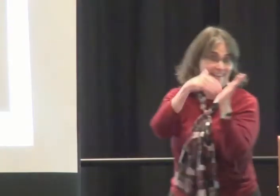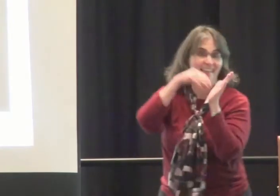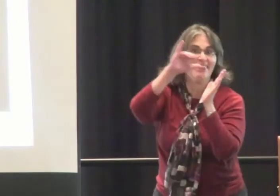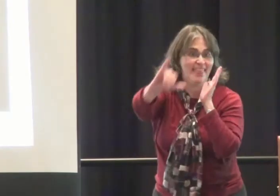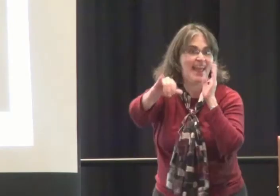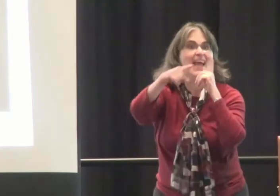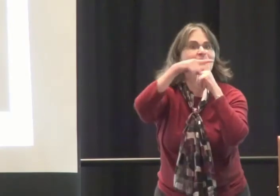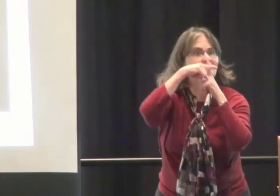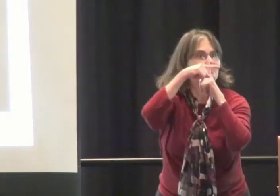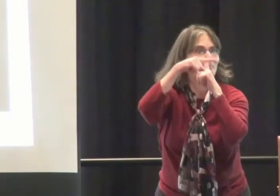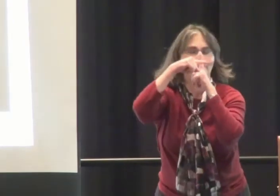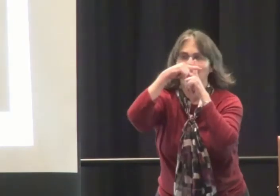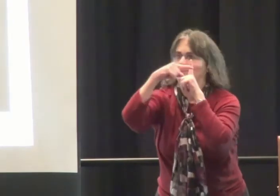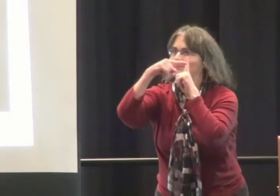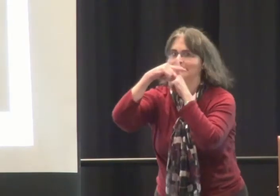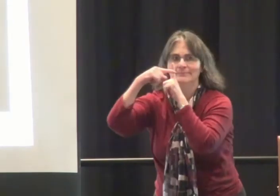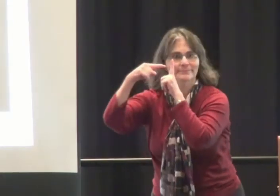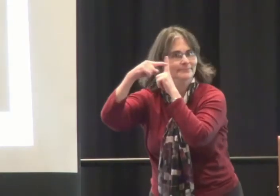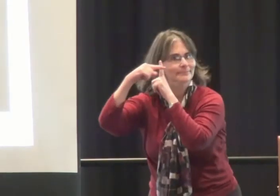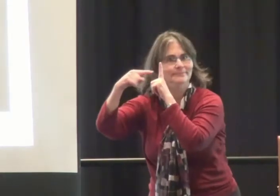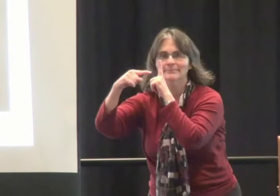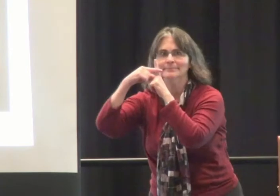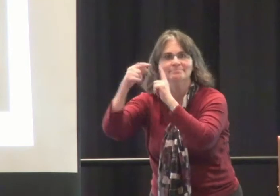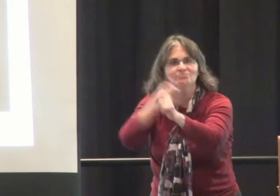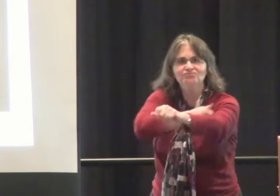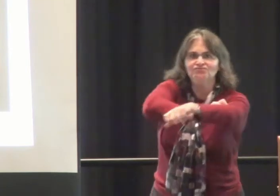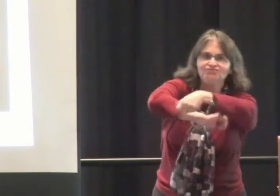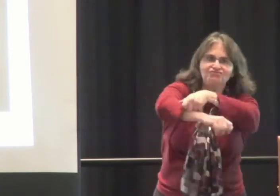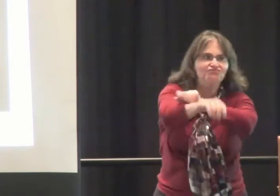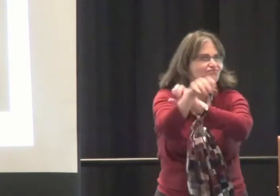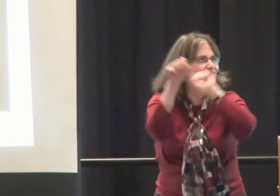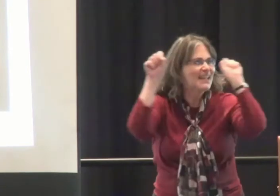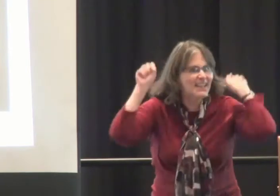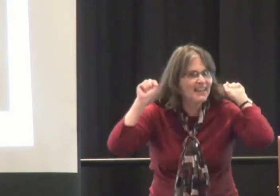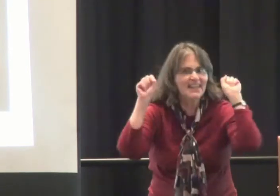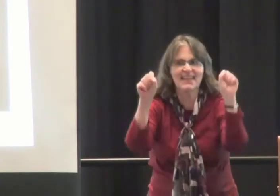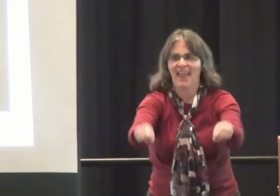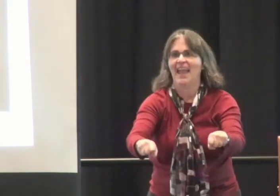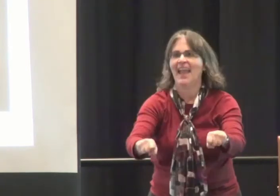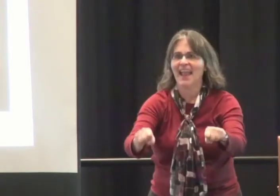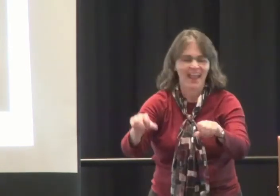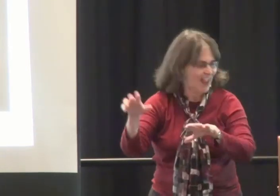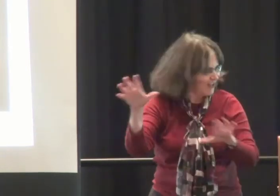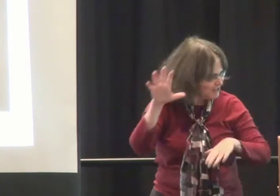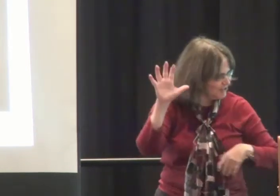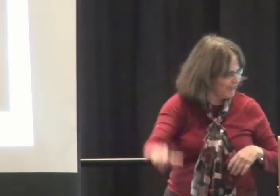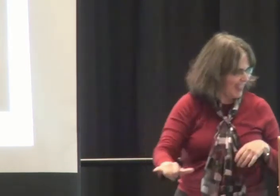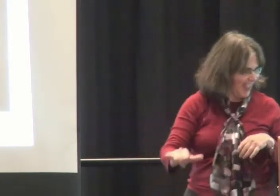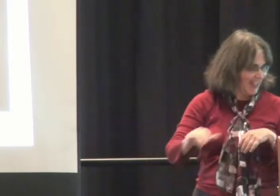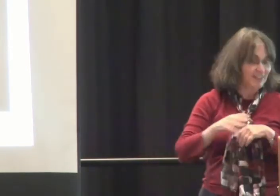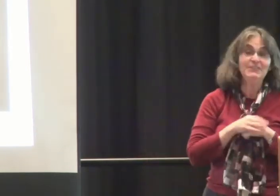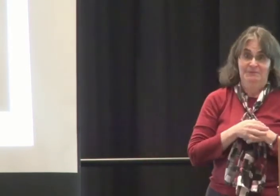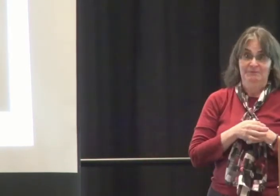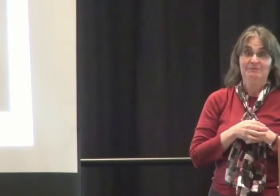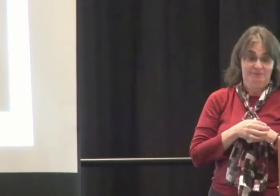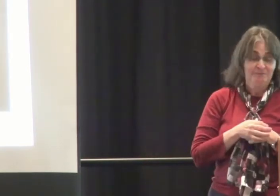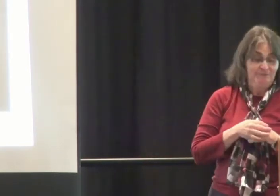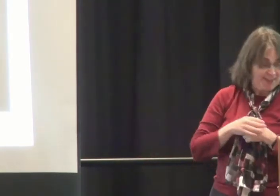So we can see, again, that positivity, the eagerness to improve, and that can-do attitude.